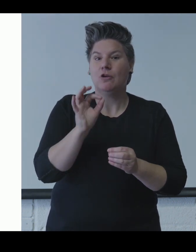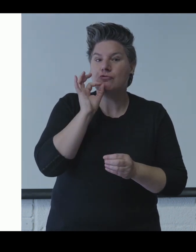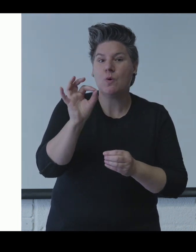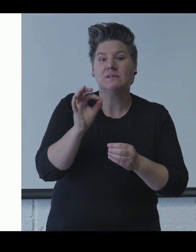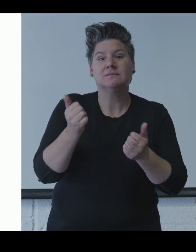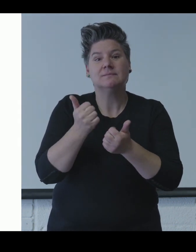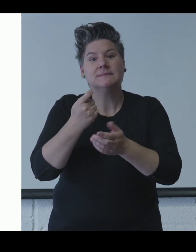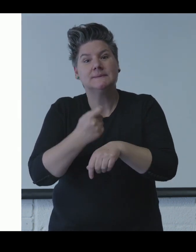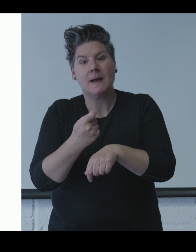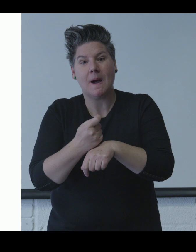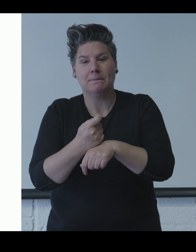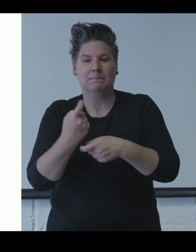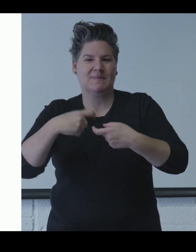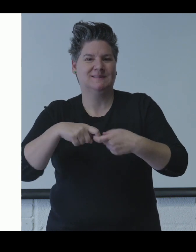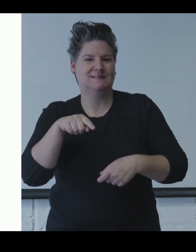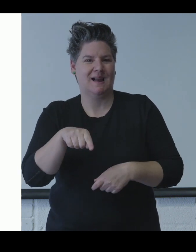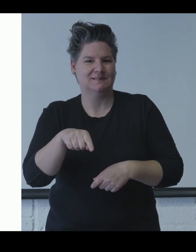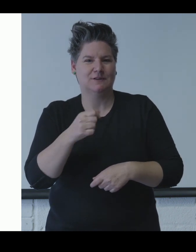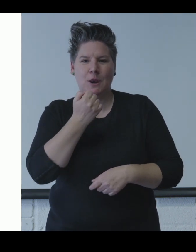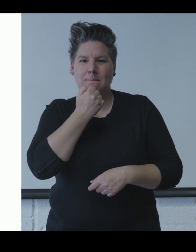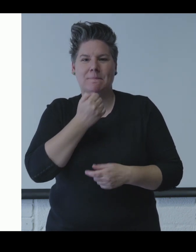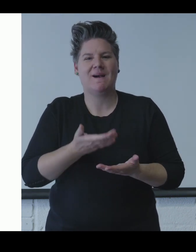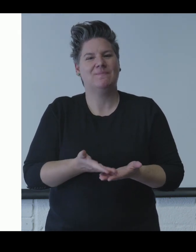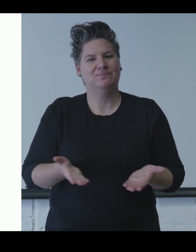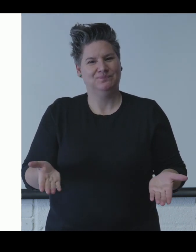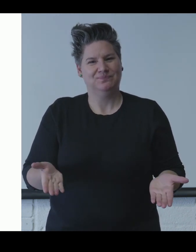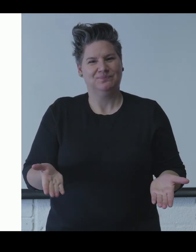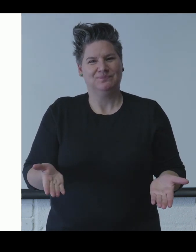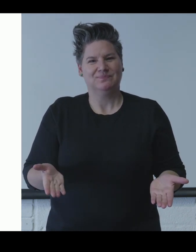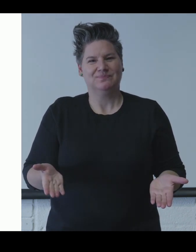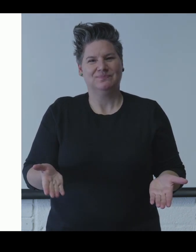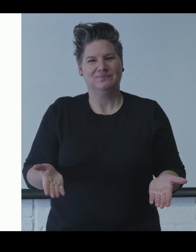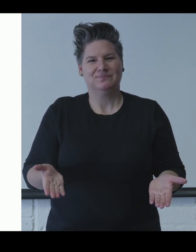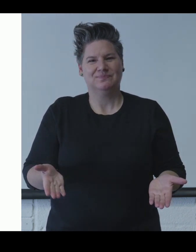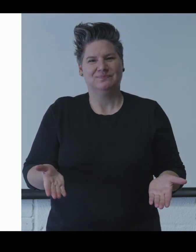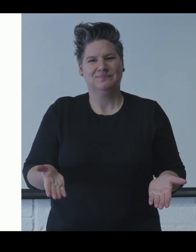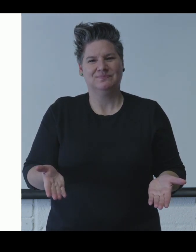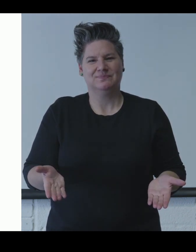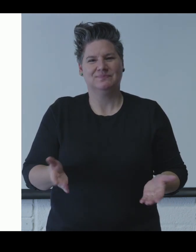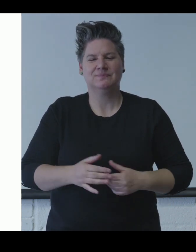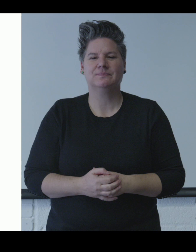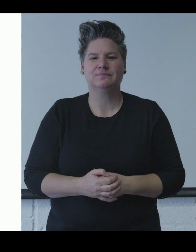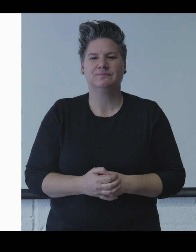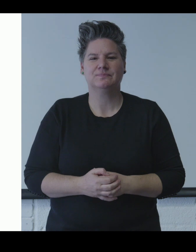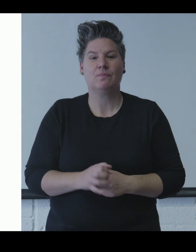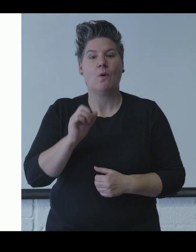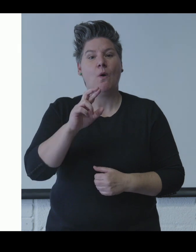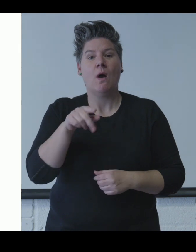contact number for individual openings is 0795 0561810